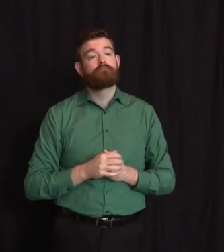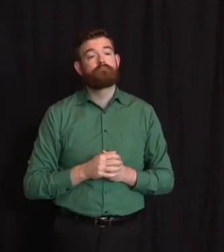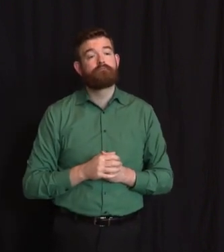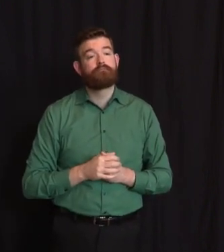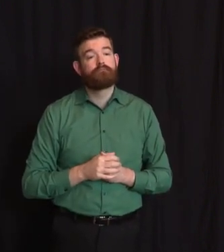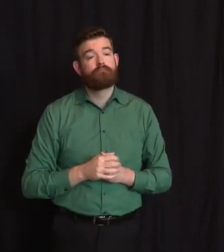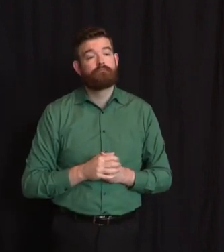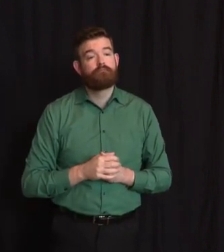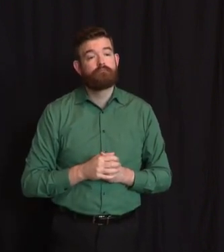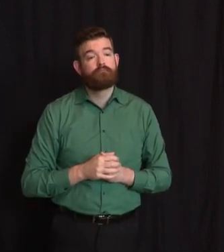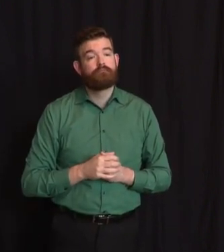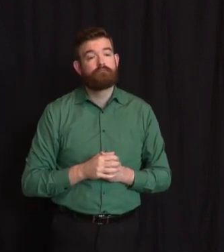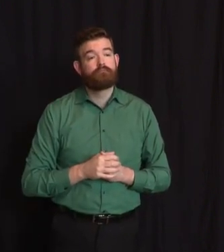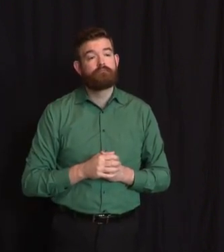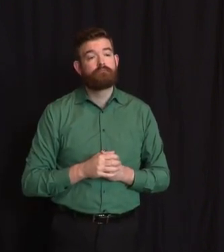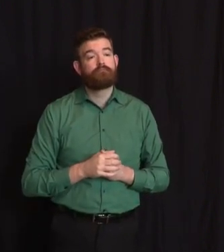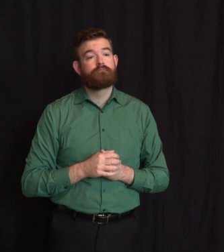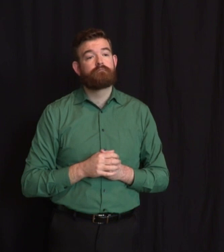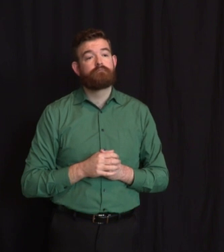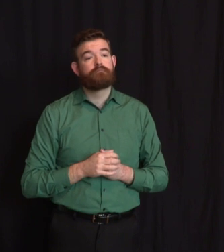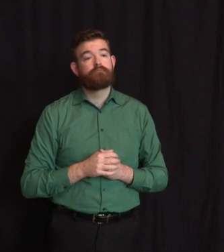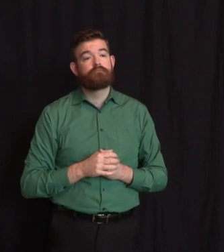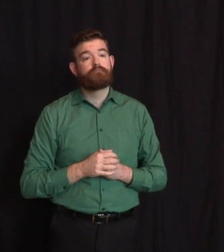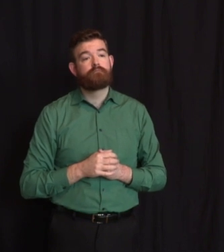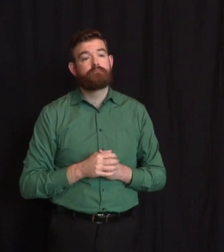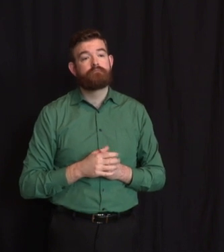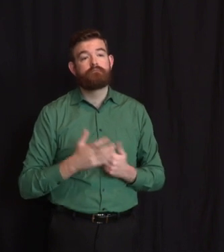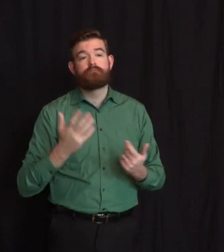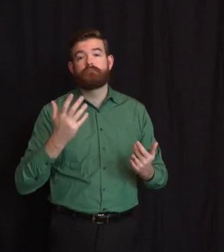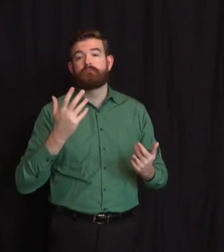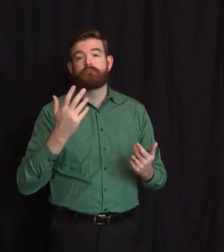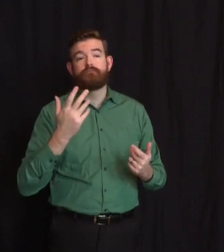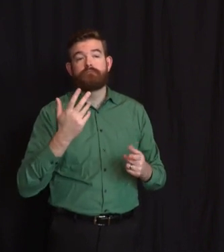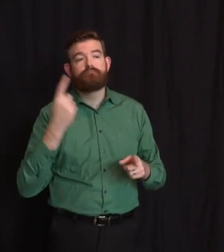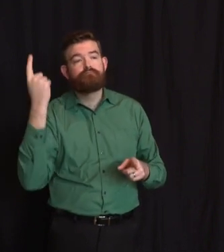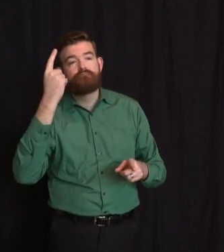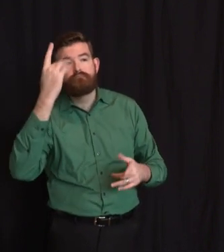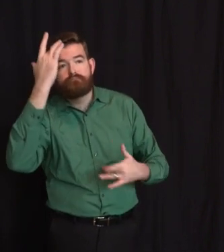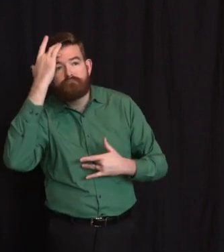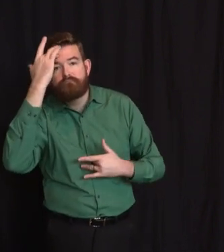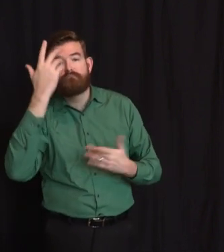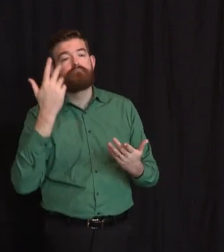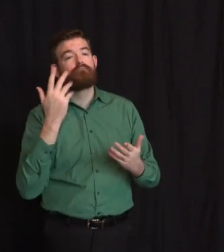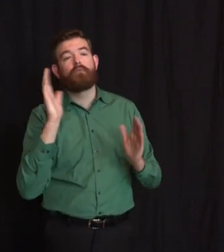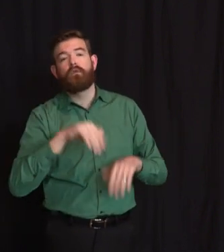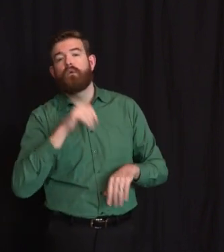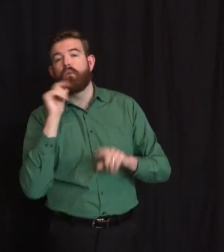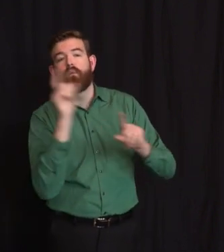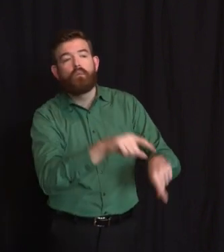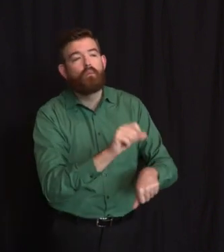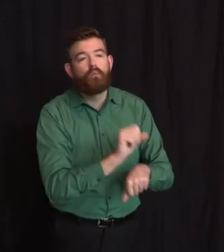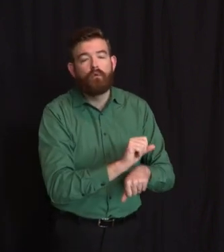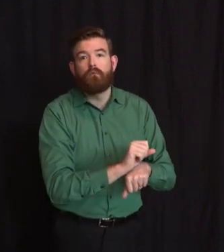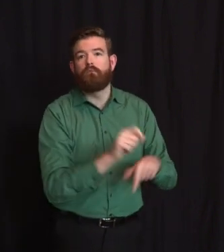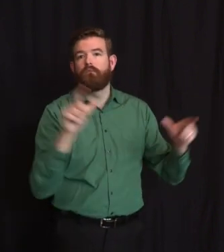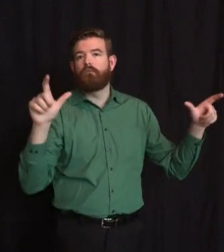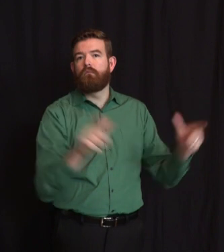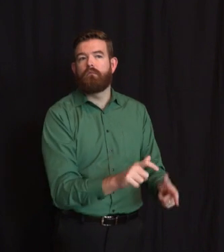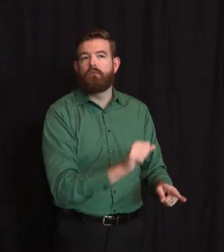are 384 long-term care facilities in the state reporting COVID-19 cases, for